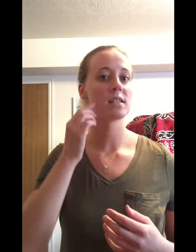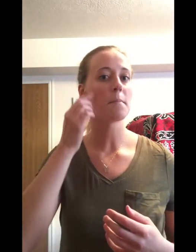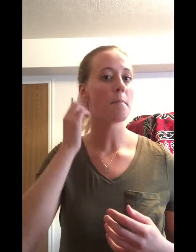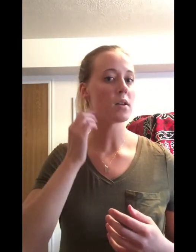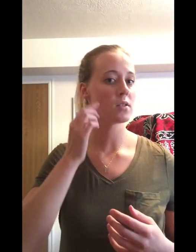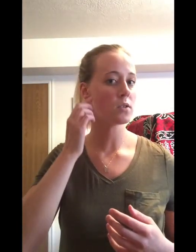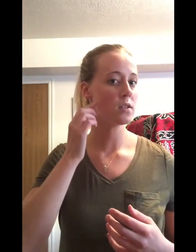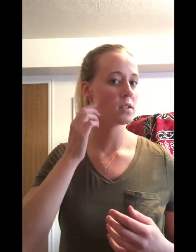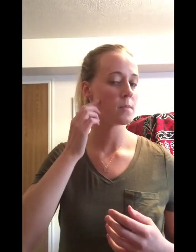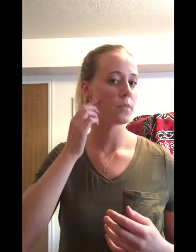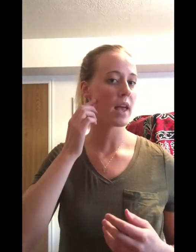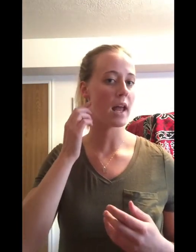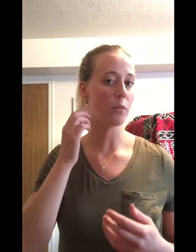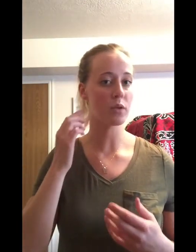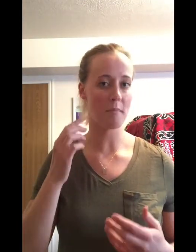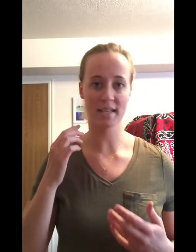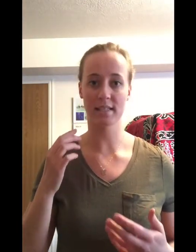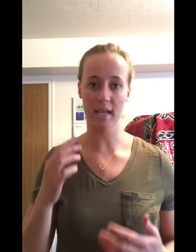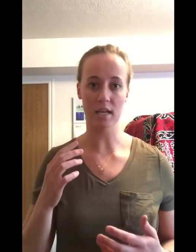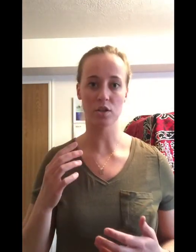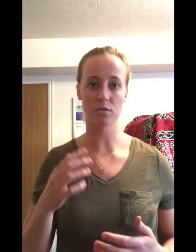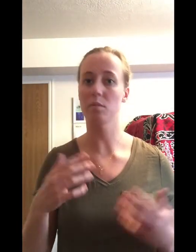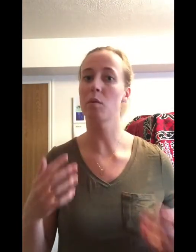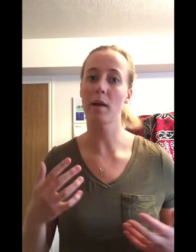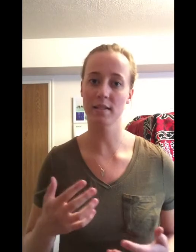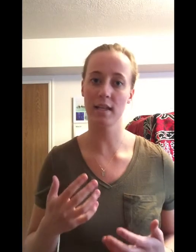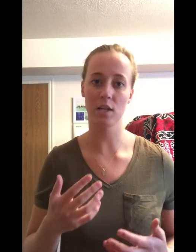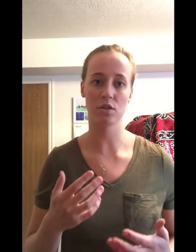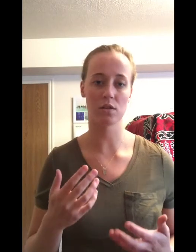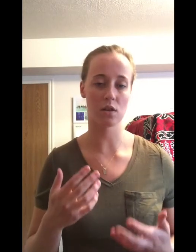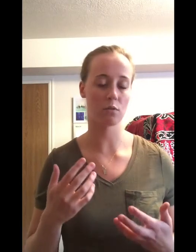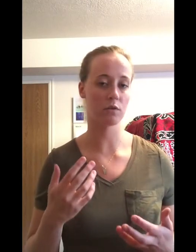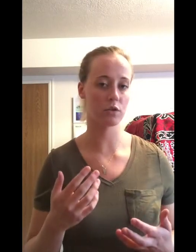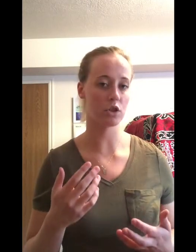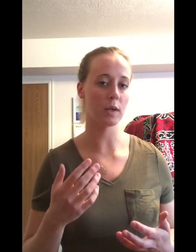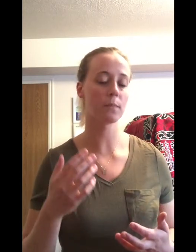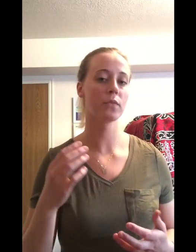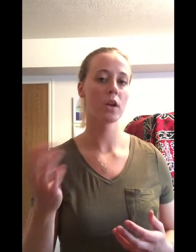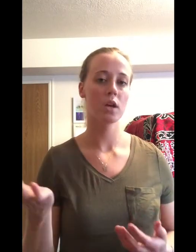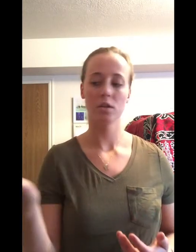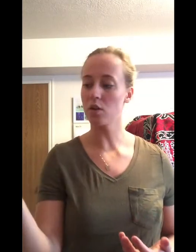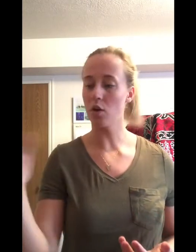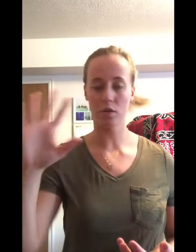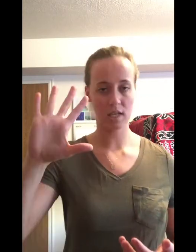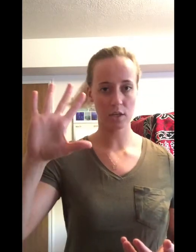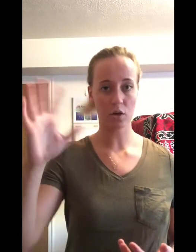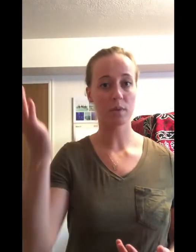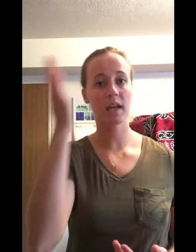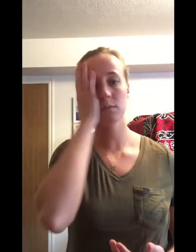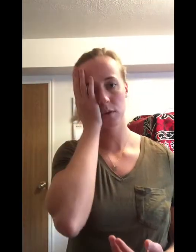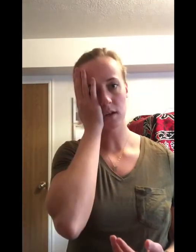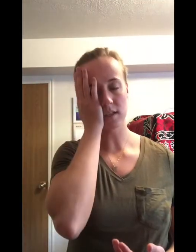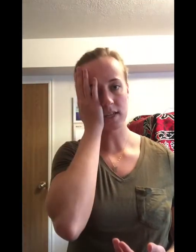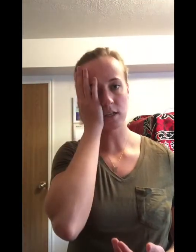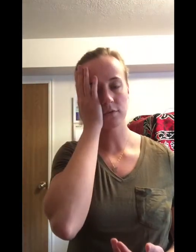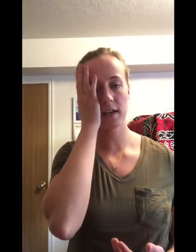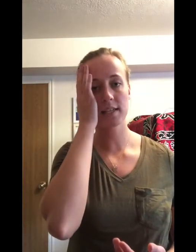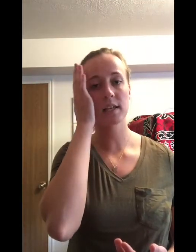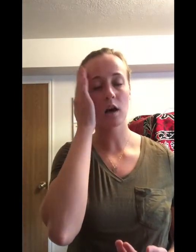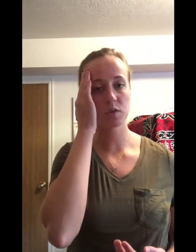the muscles that help with mastication. Remember mastication is another word for chewing. So you take your open hand, put it on the side of your face, it helps